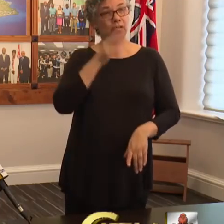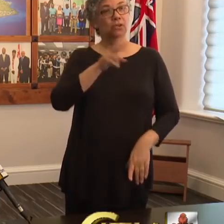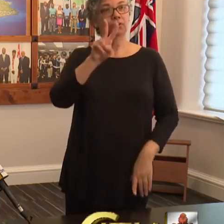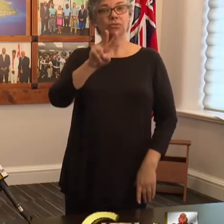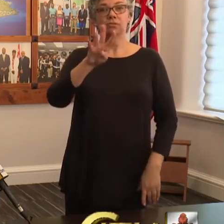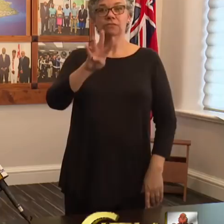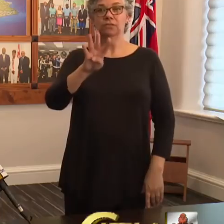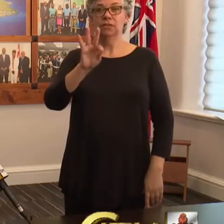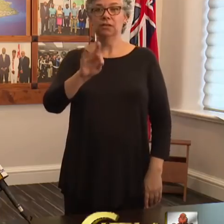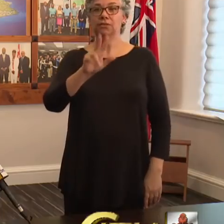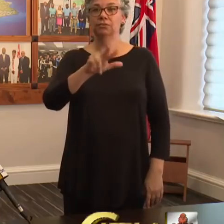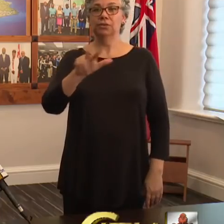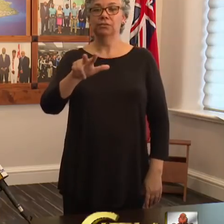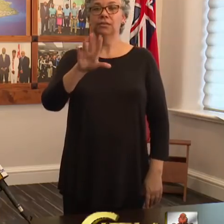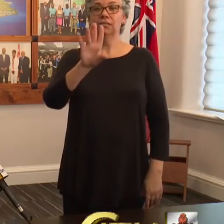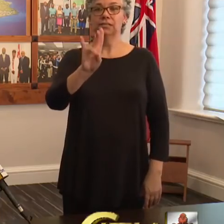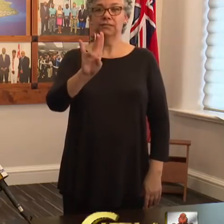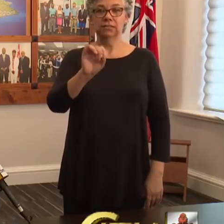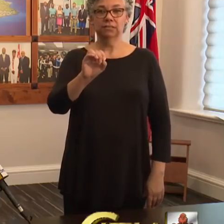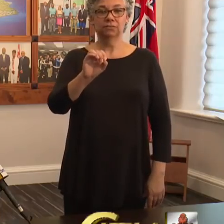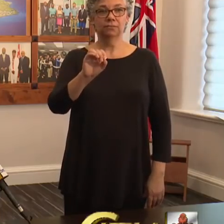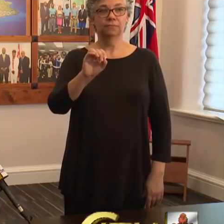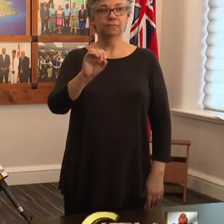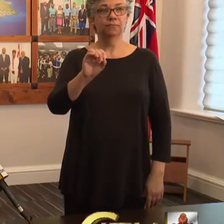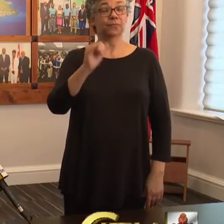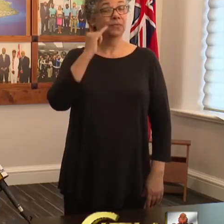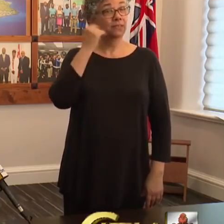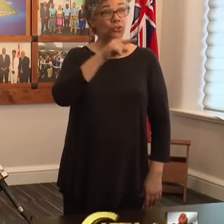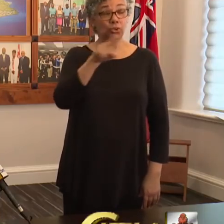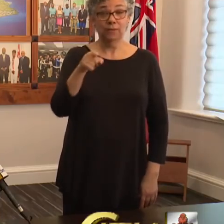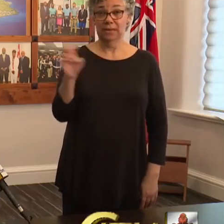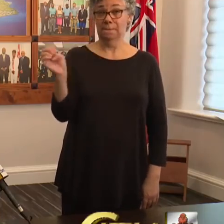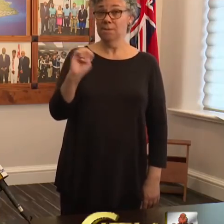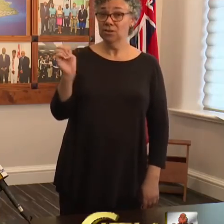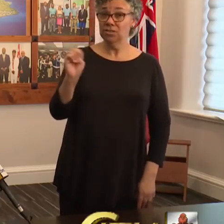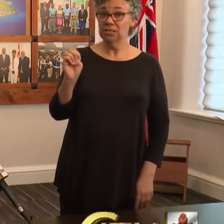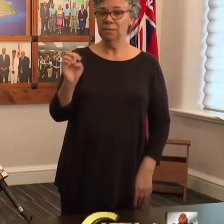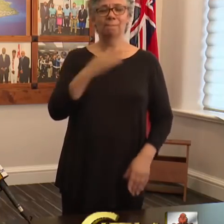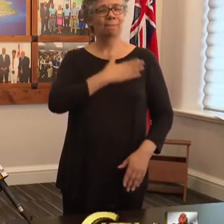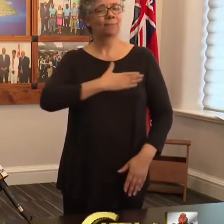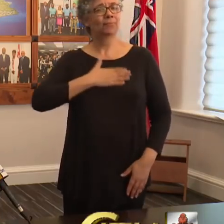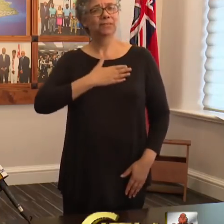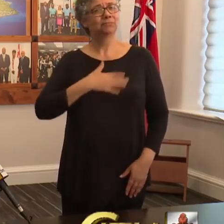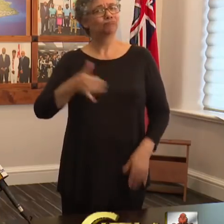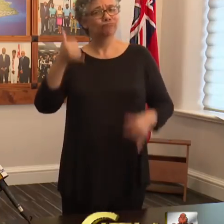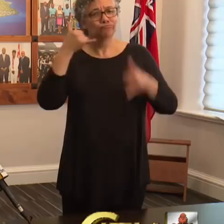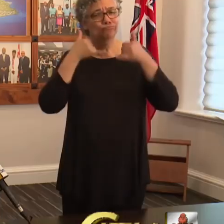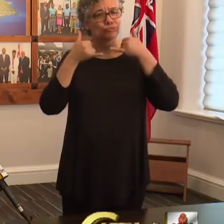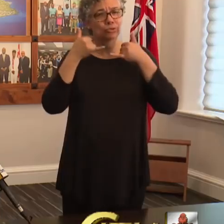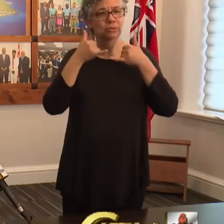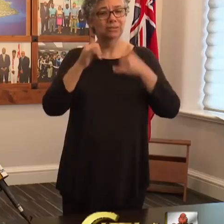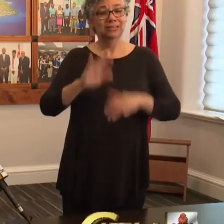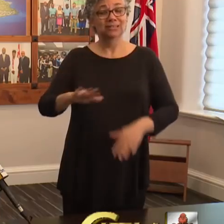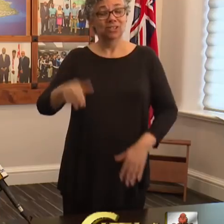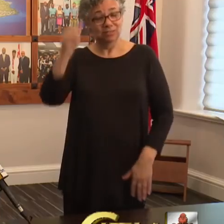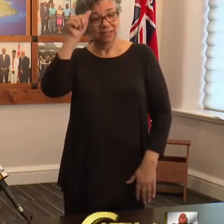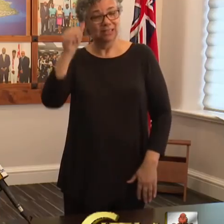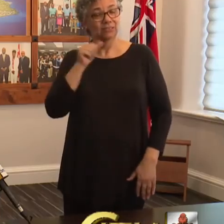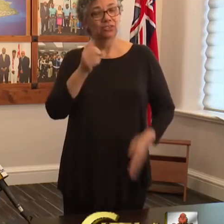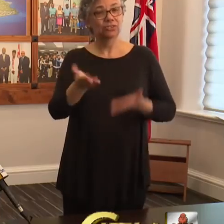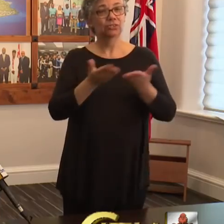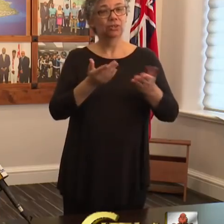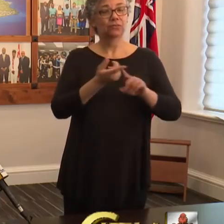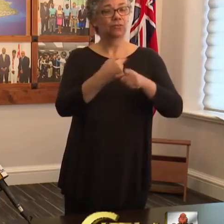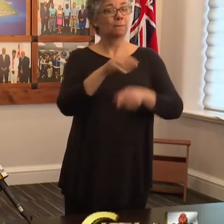-3370. If you have an emergency, please call the child and adolescent services main line from